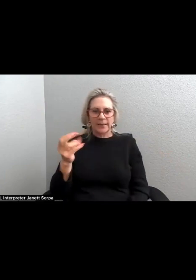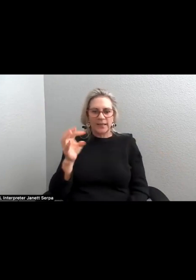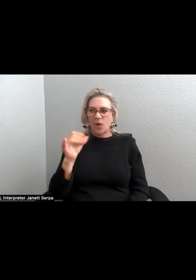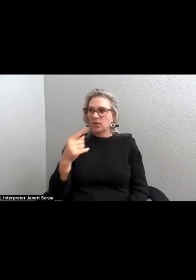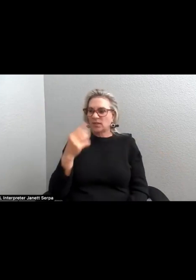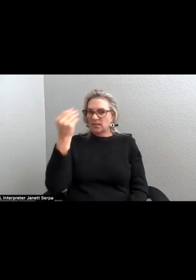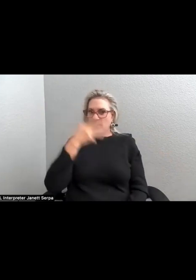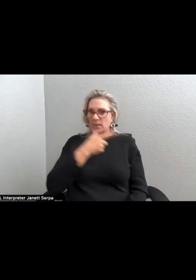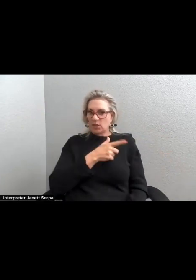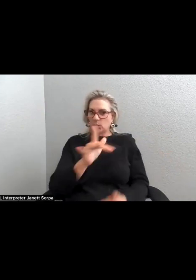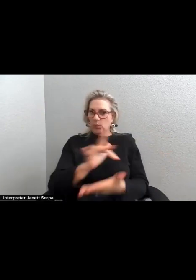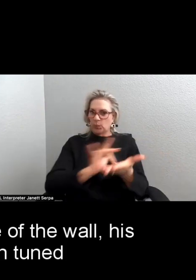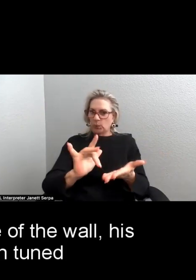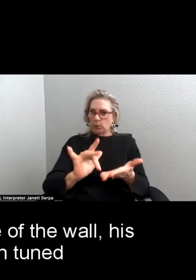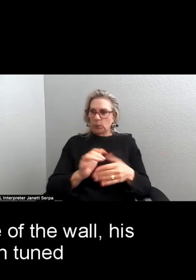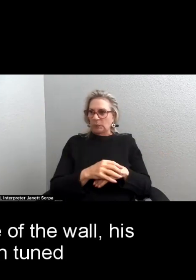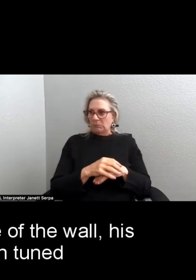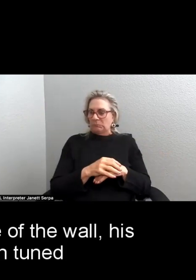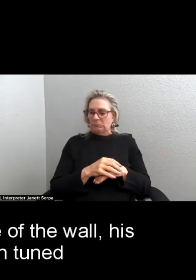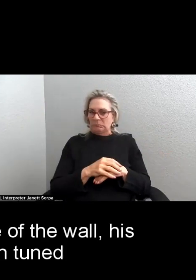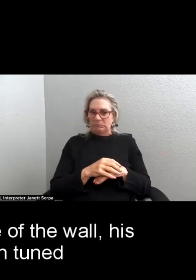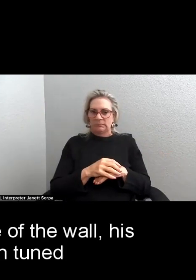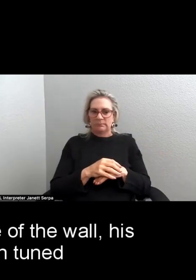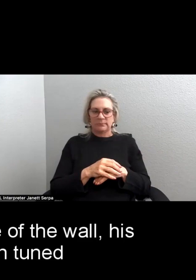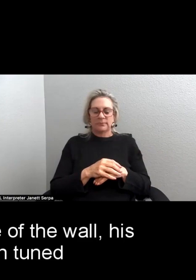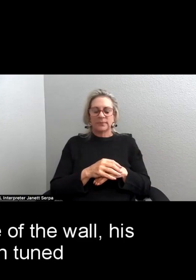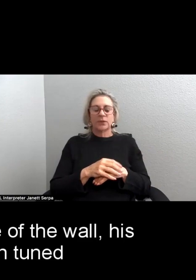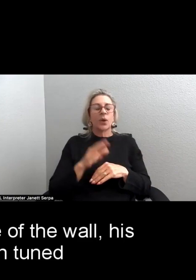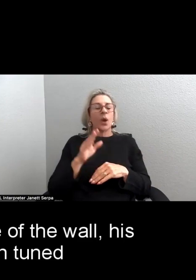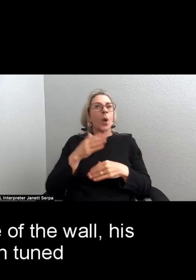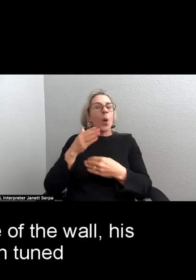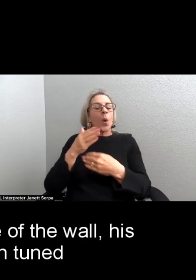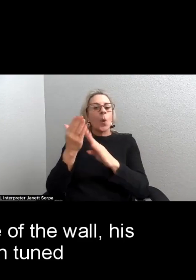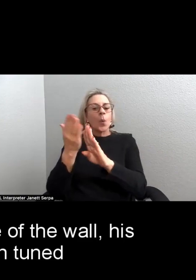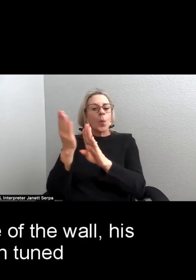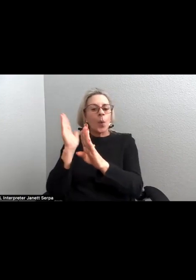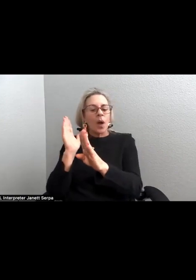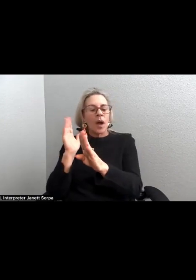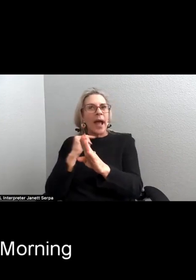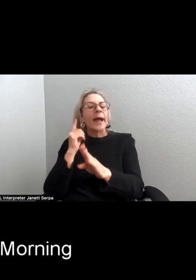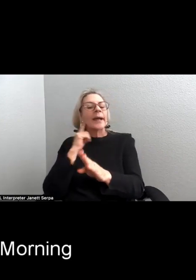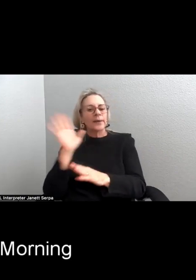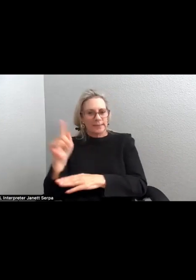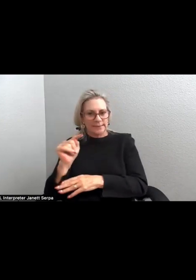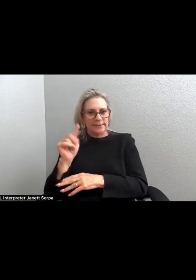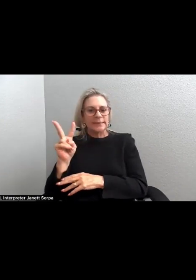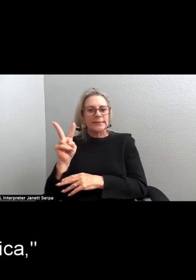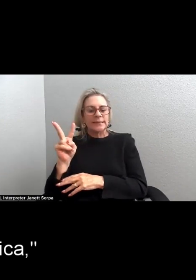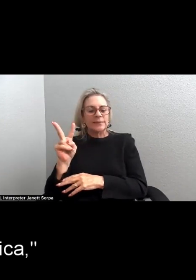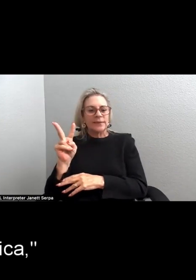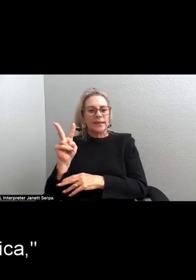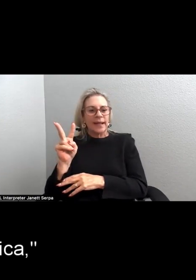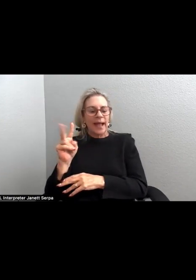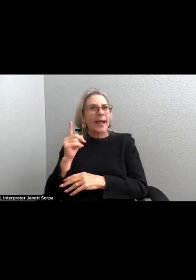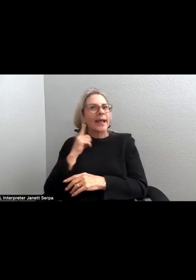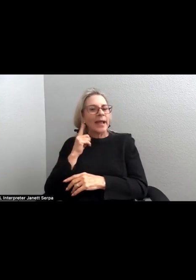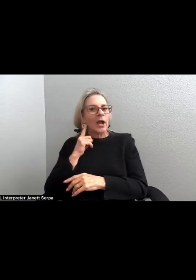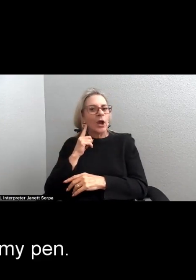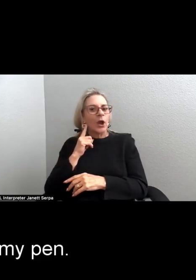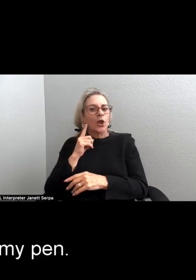rude. On the other side of the wall, his television tuned to Good Morning America.